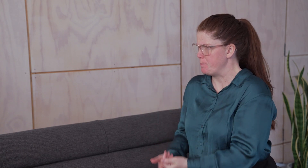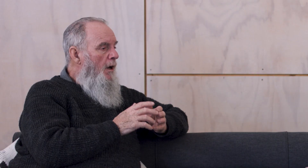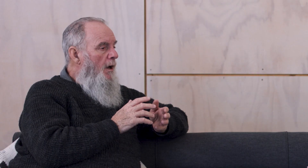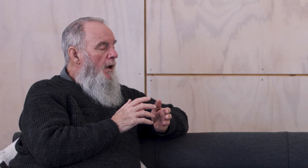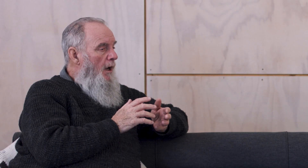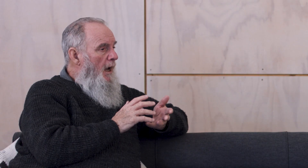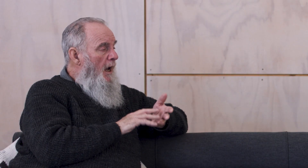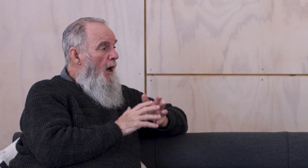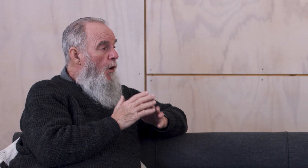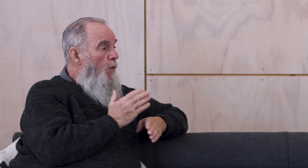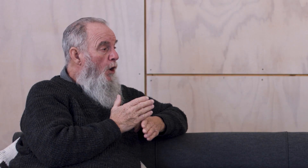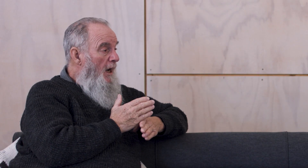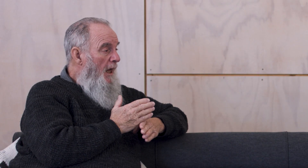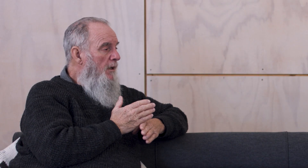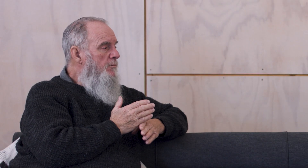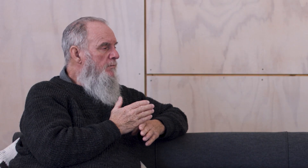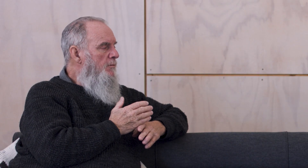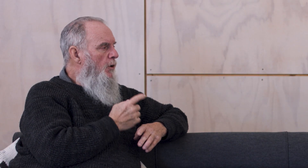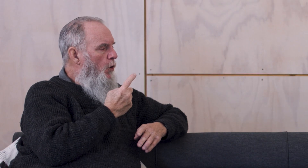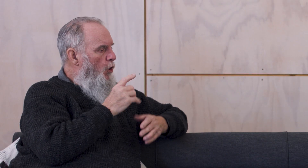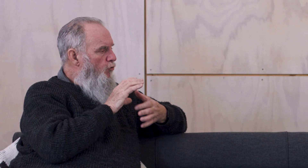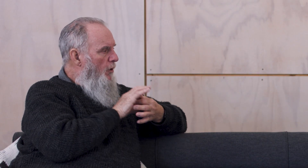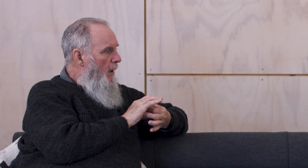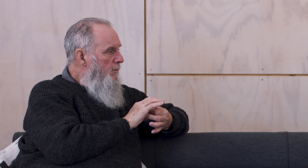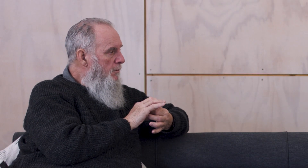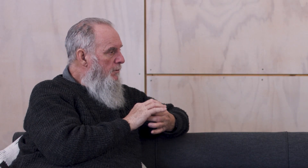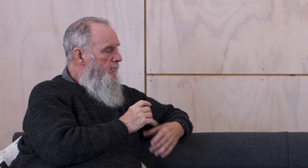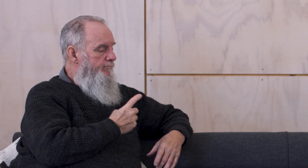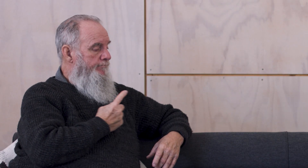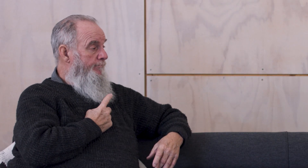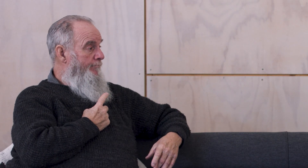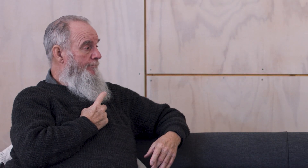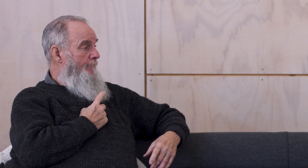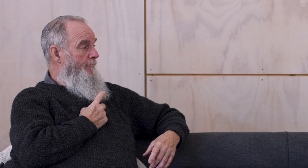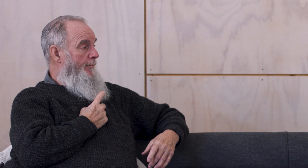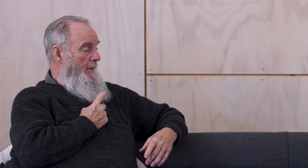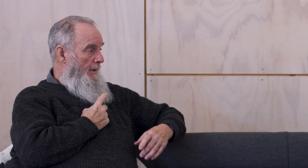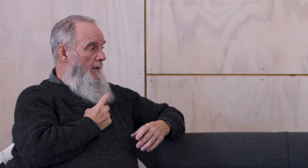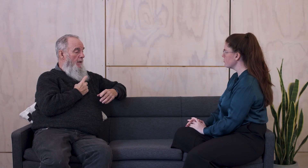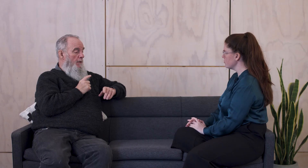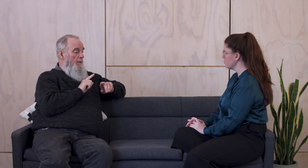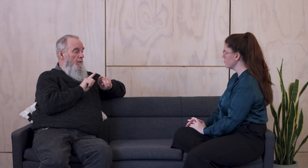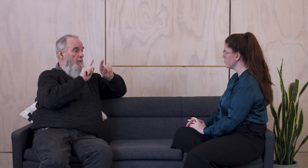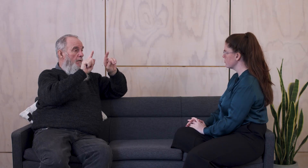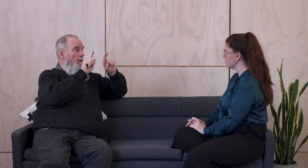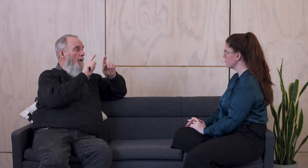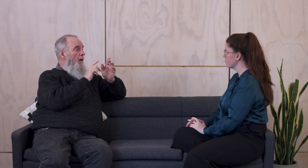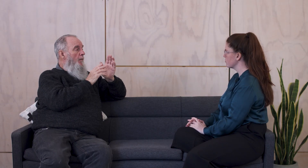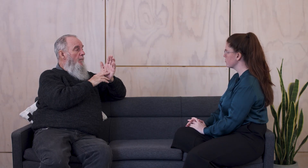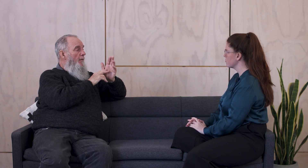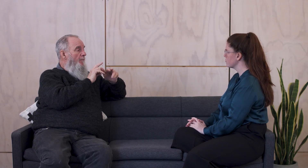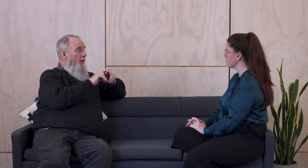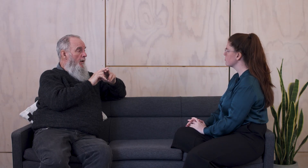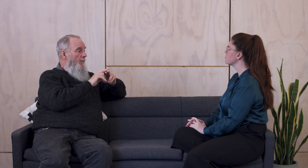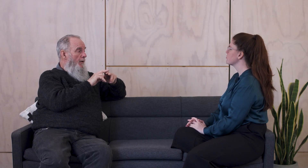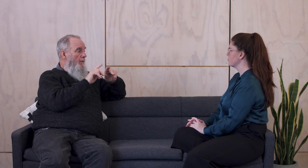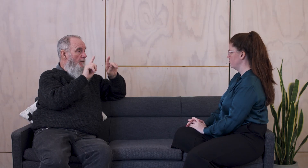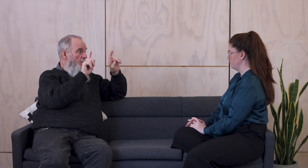Your family tree helps you know who you're related to, siding with you as an individual at the bottom. It then branches upwards to your mother and